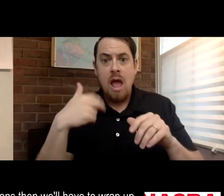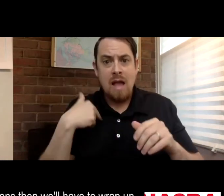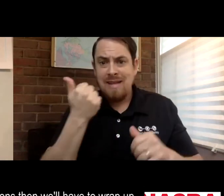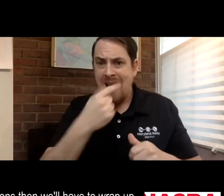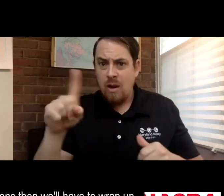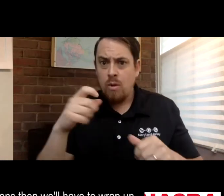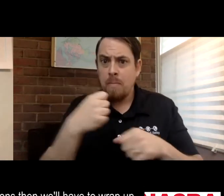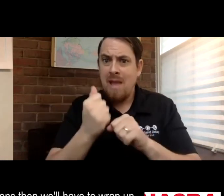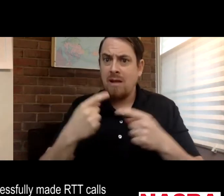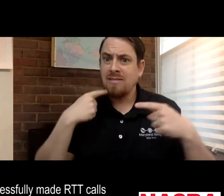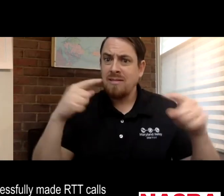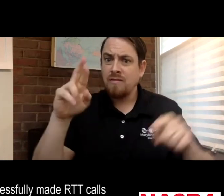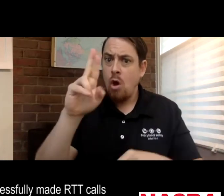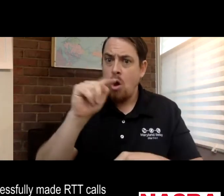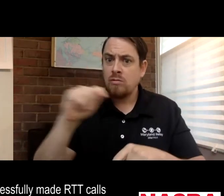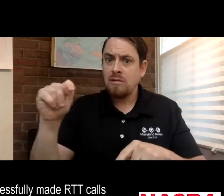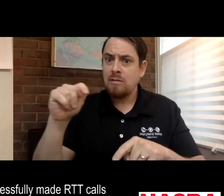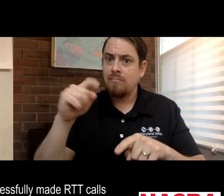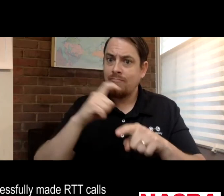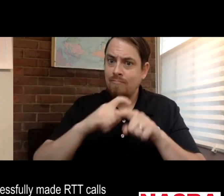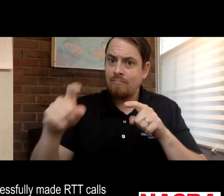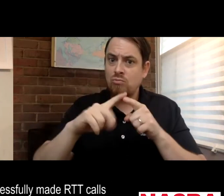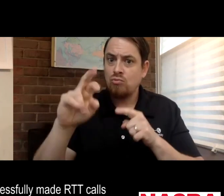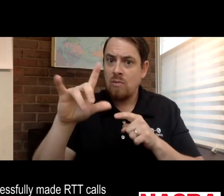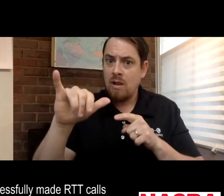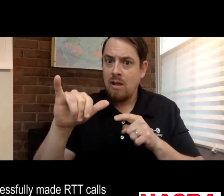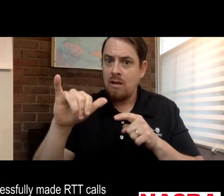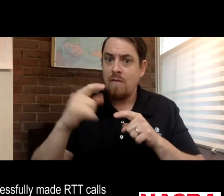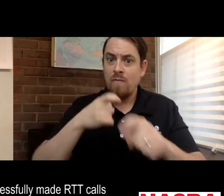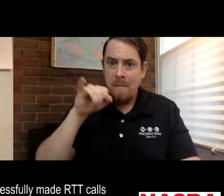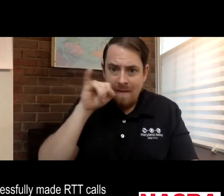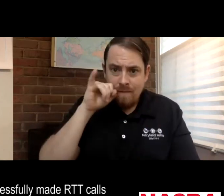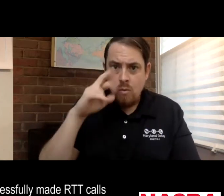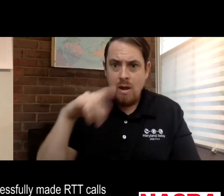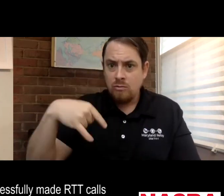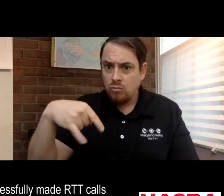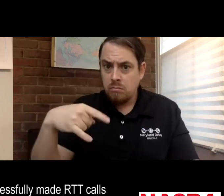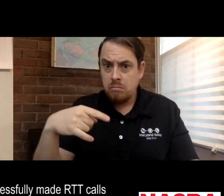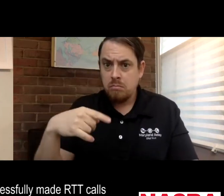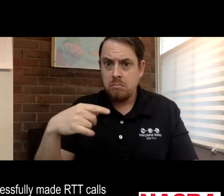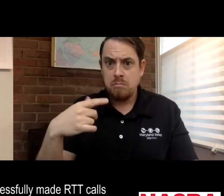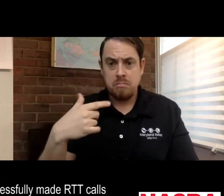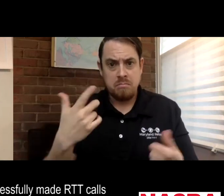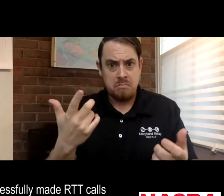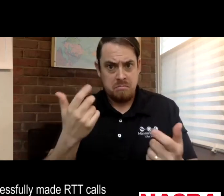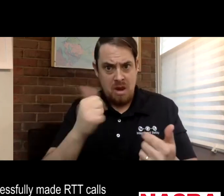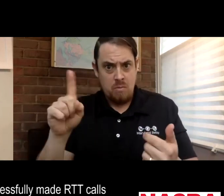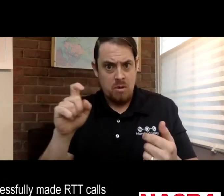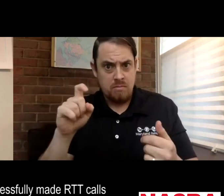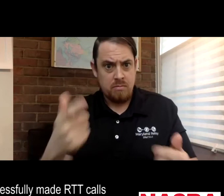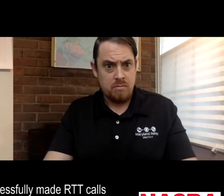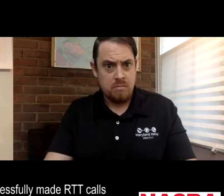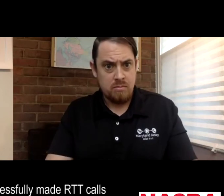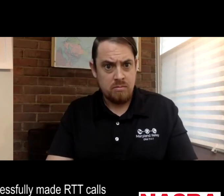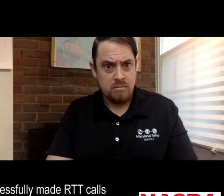let everybody know. has anyone successfully made RTT calls to relay from an iPhone or an Android?